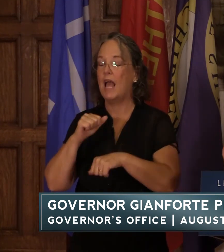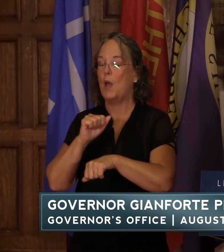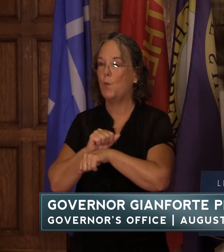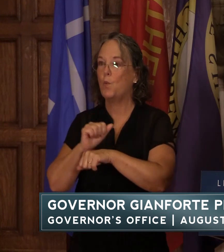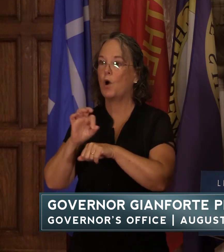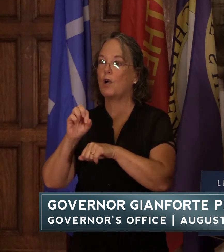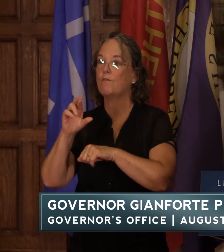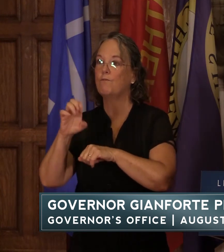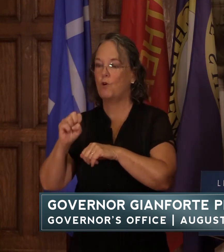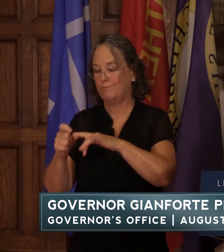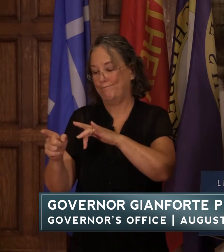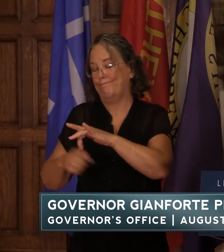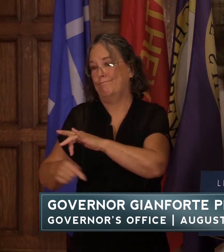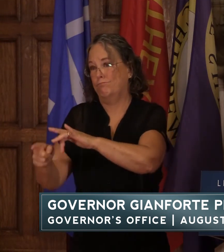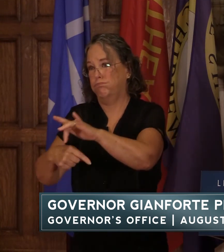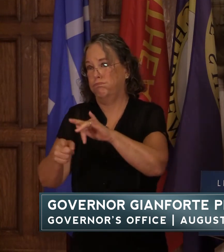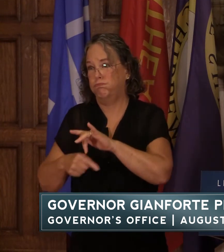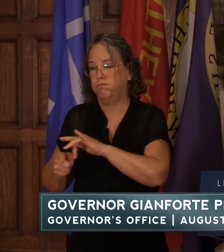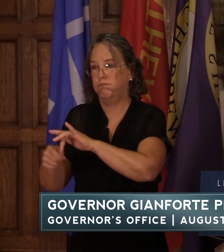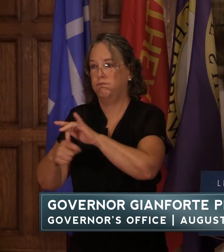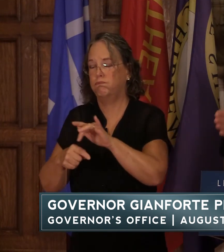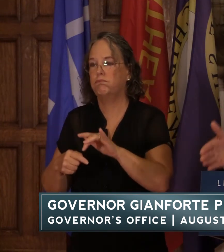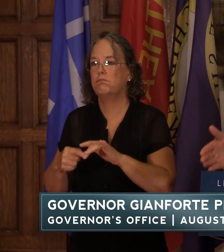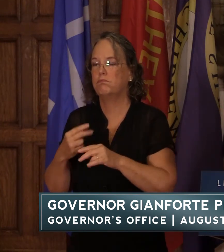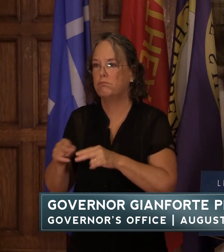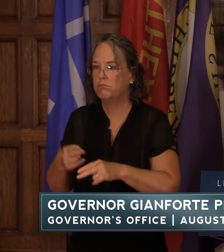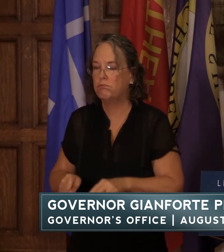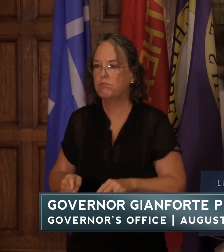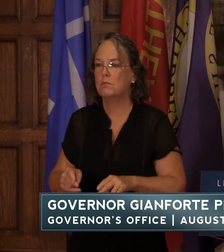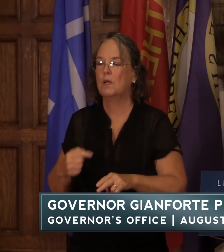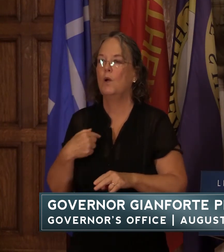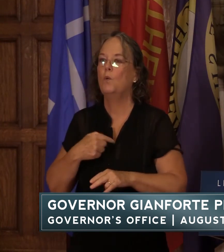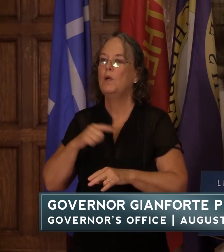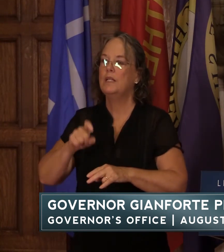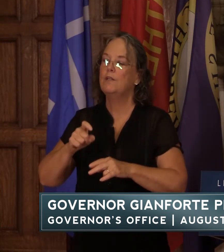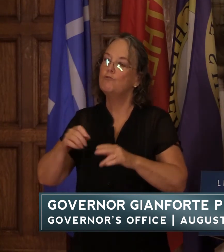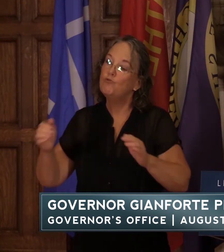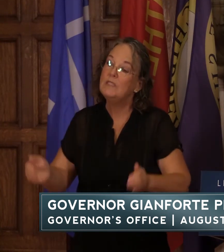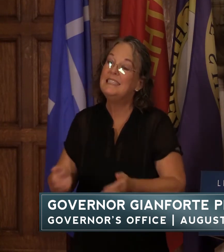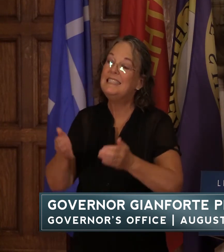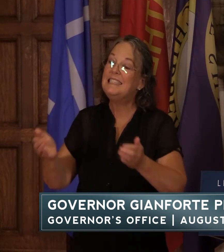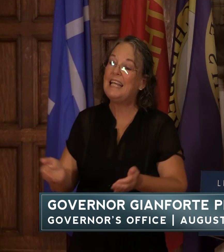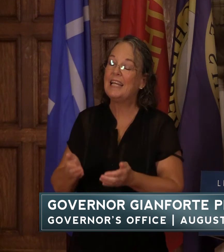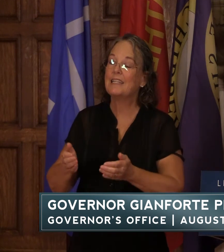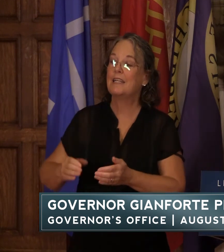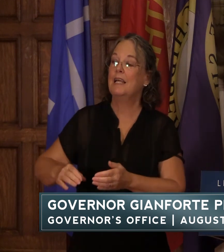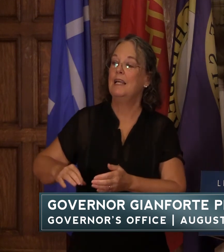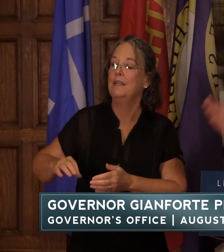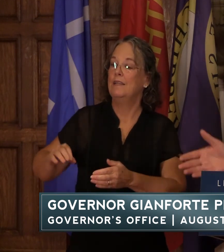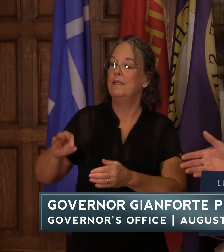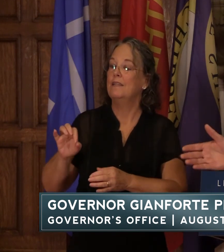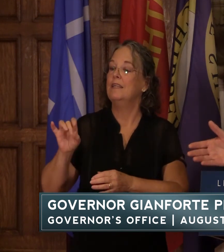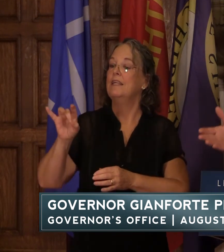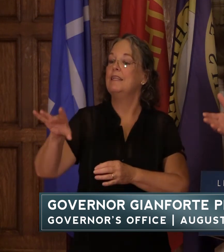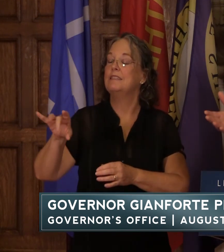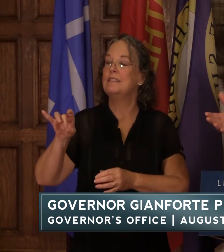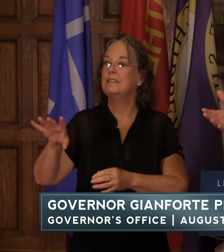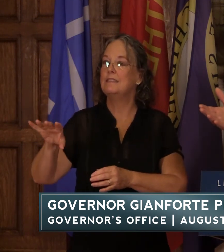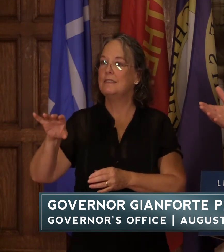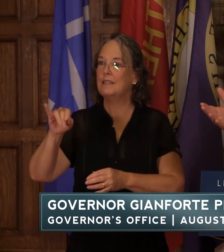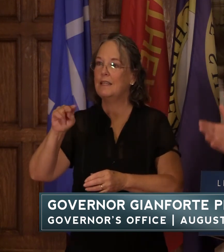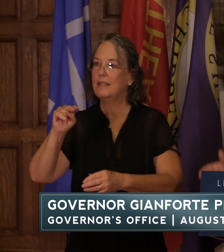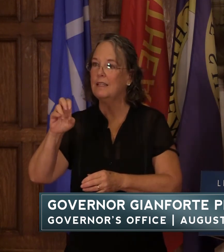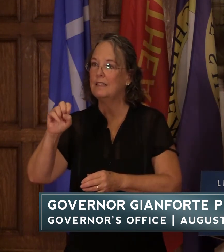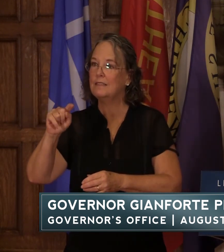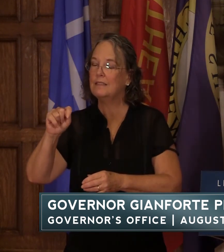why it was so important for us to incent work rather than incenting people to stay at home i i'm